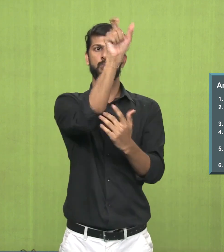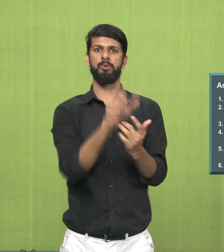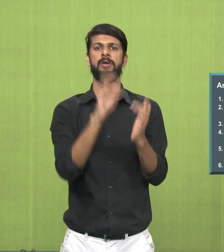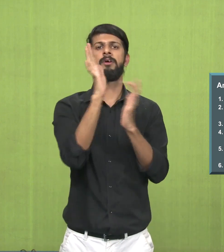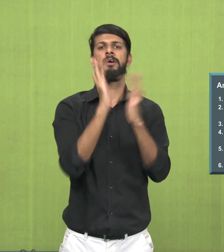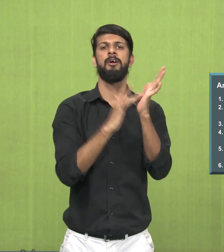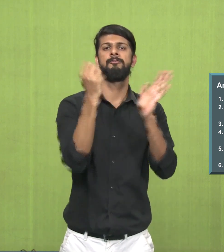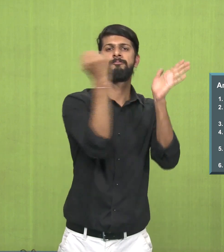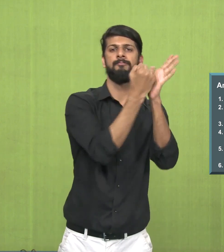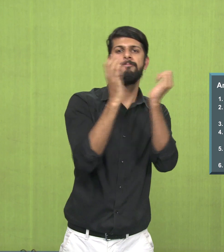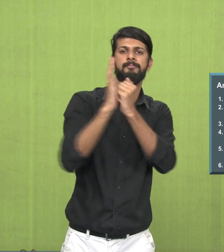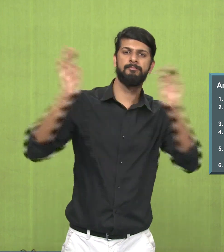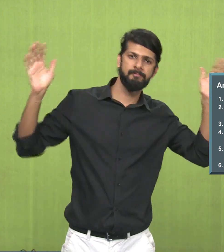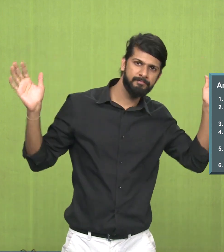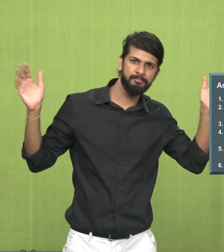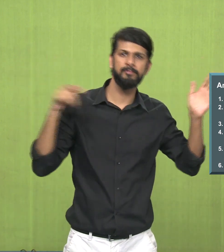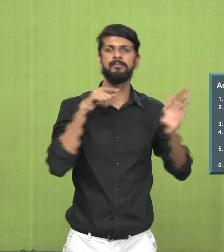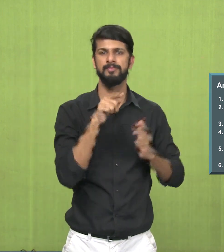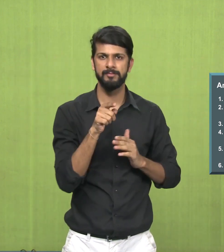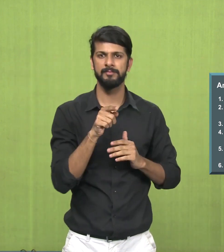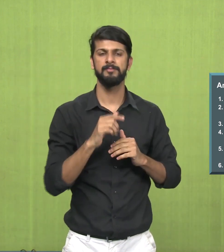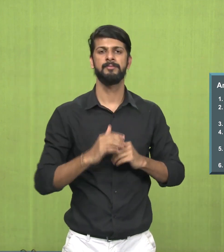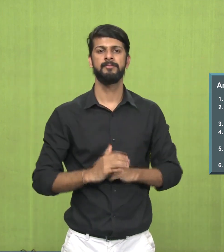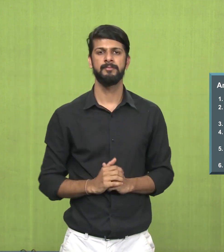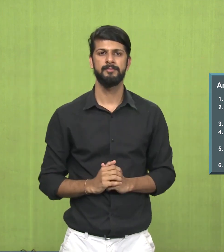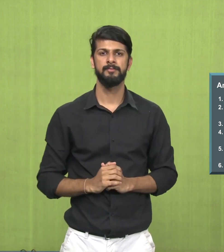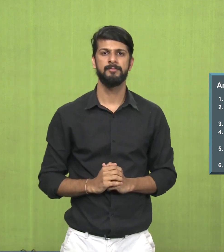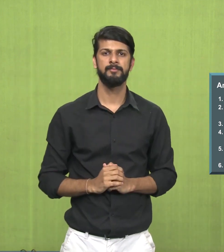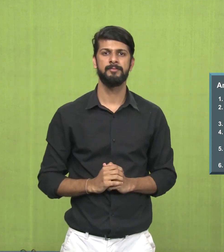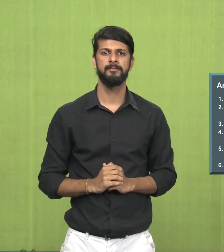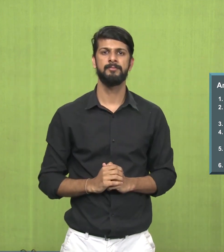And Jesus Christ is the central figure emphasized upon in this painting.